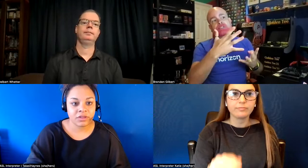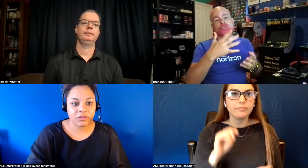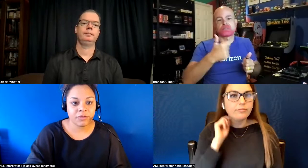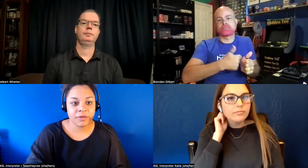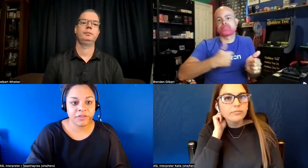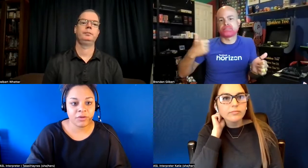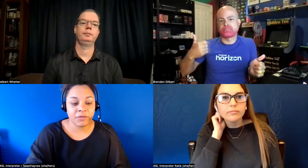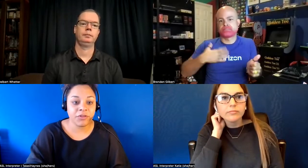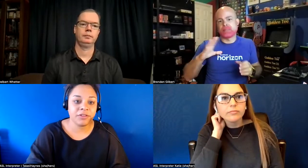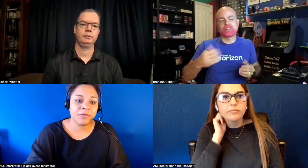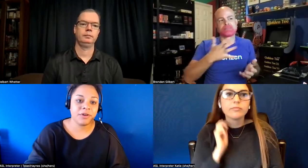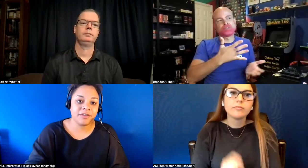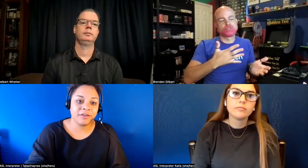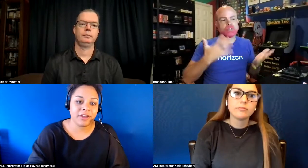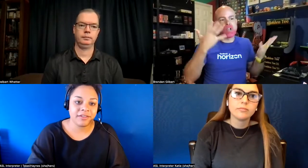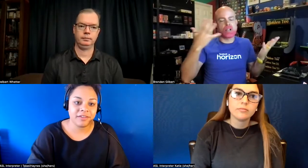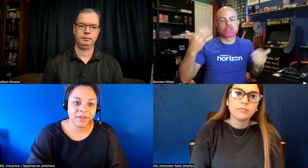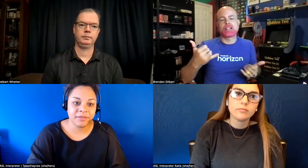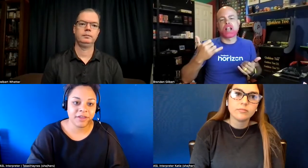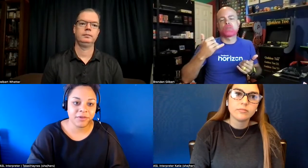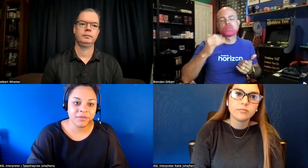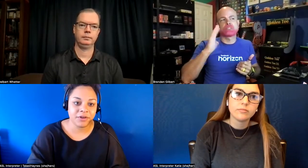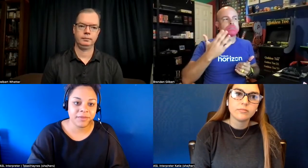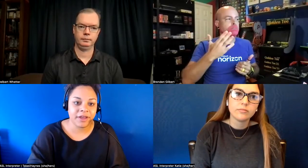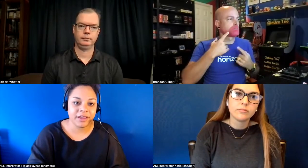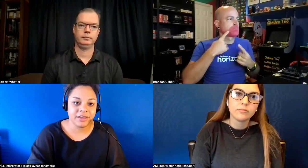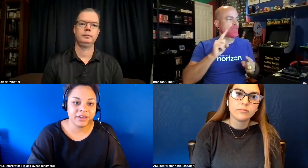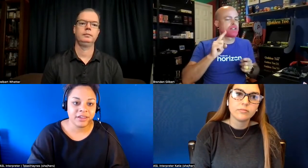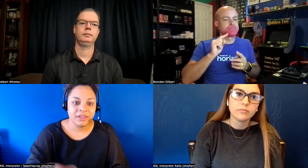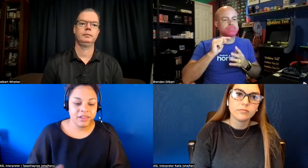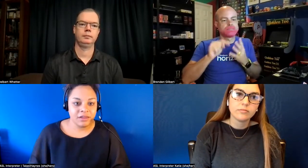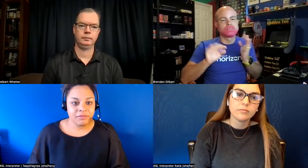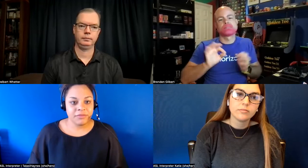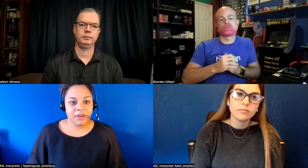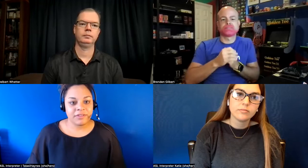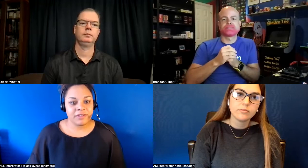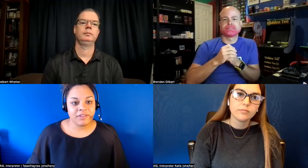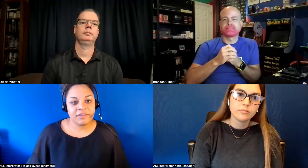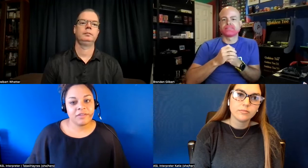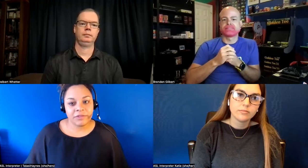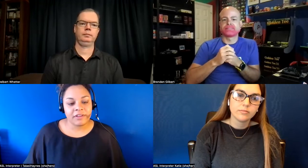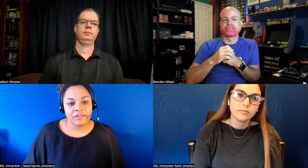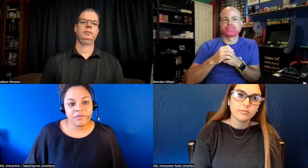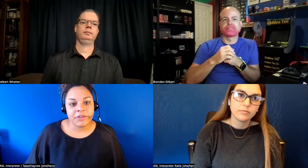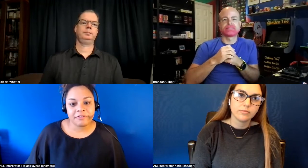this has been amazing i've been really looking forward to xr access my my company's been pretty behind and now it's it's nice to see some successes from this